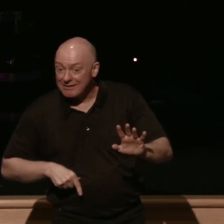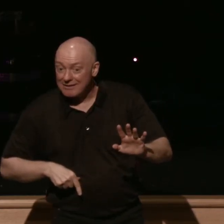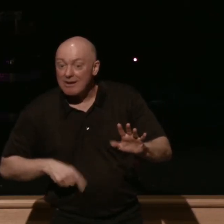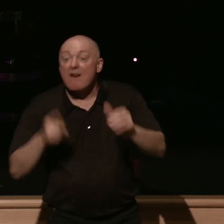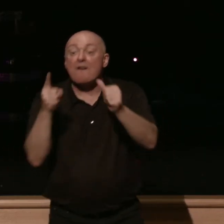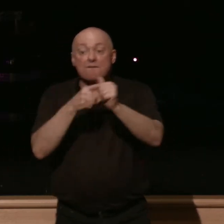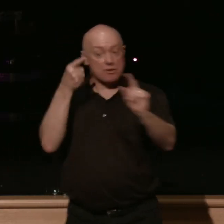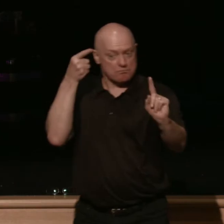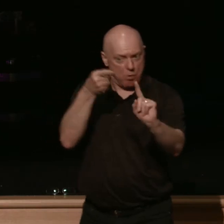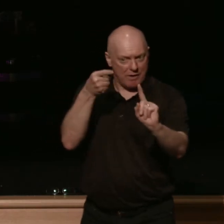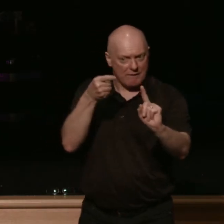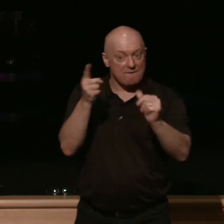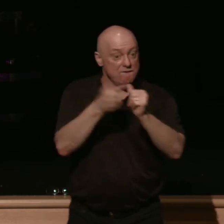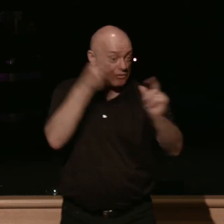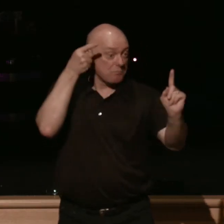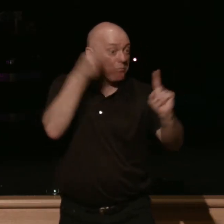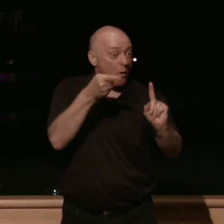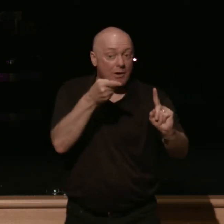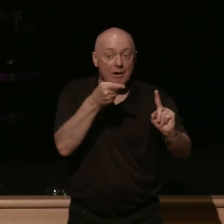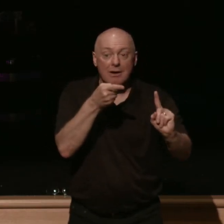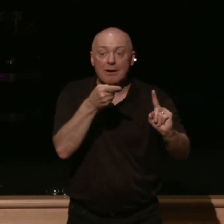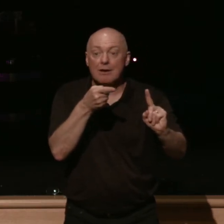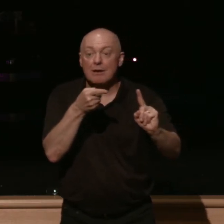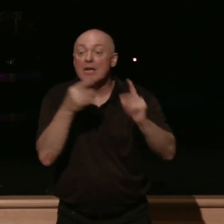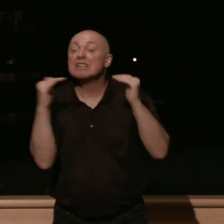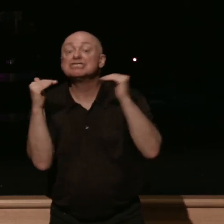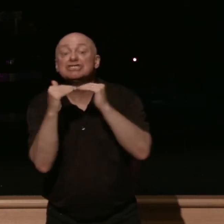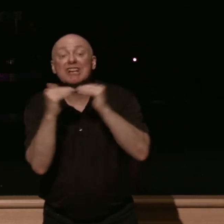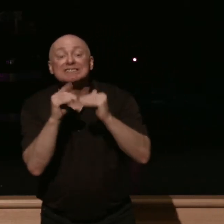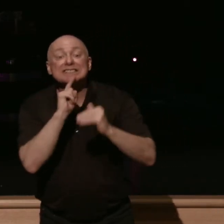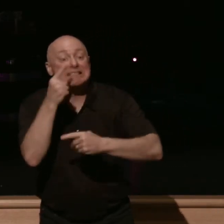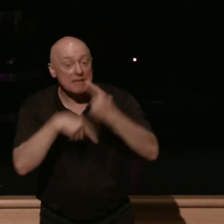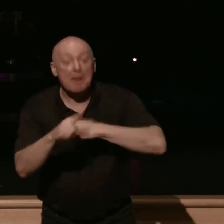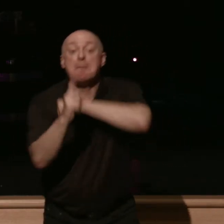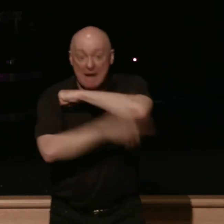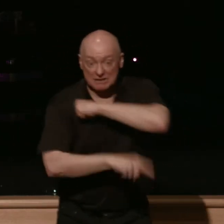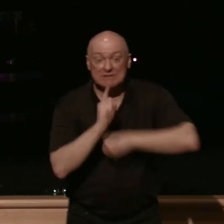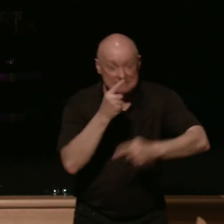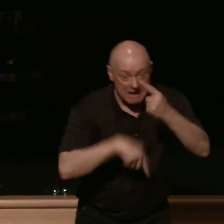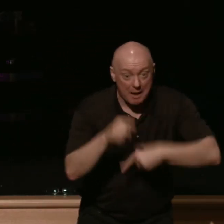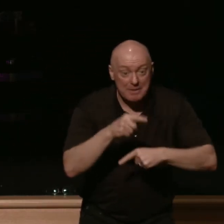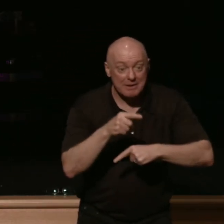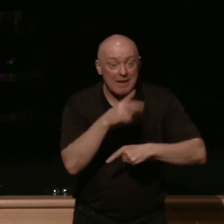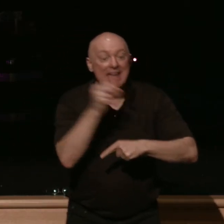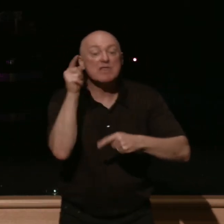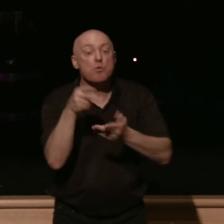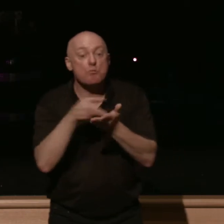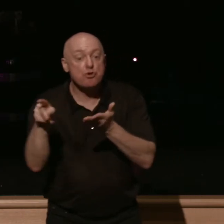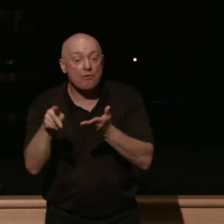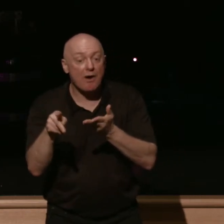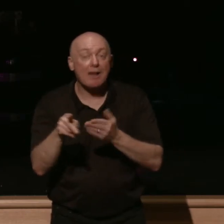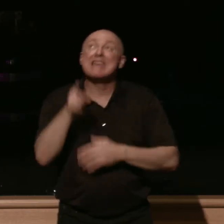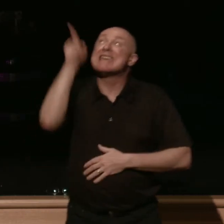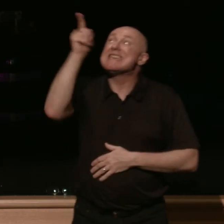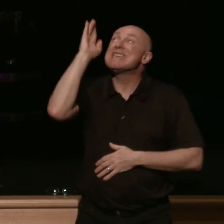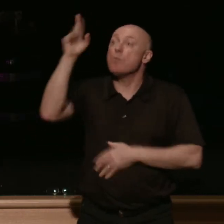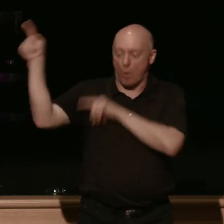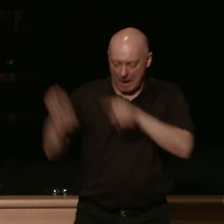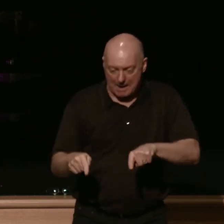point for our sermon tonight it's this justice is coming justice is coming and he's going to purify he's going to purify justice